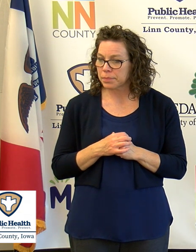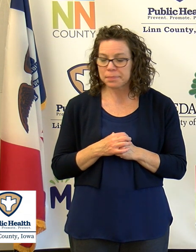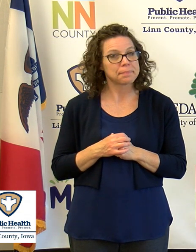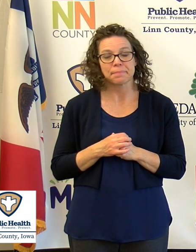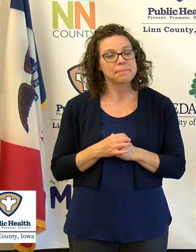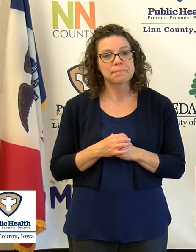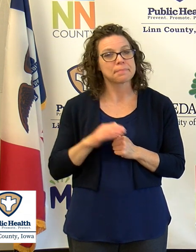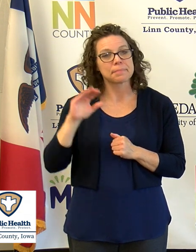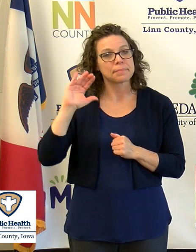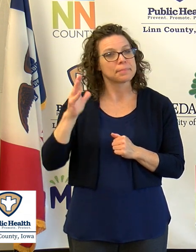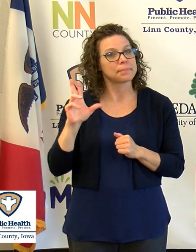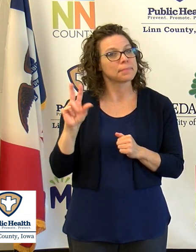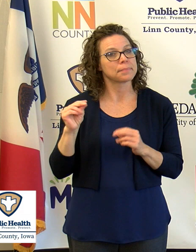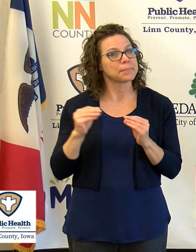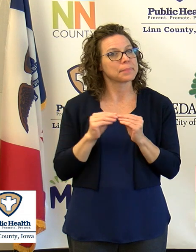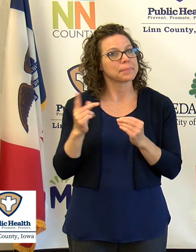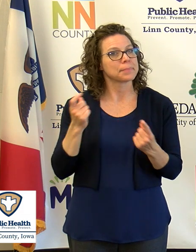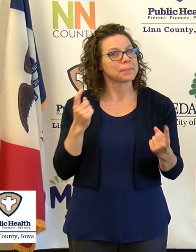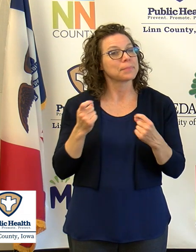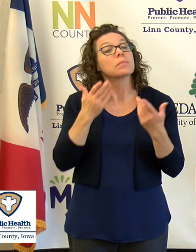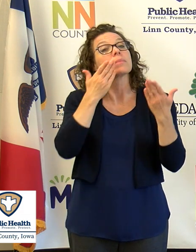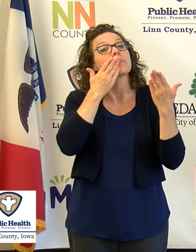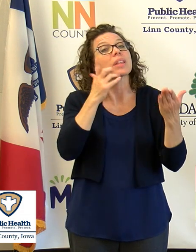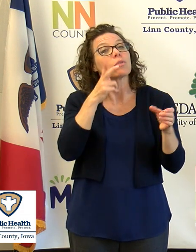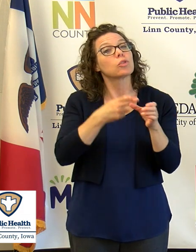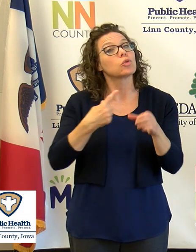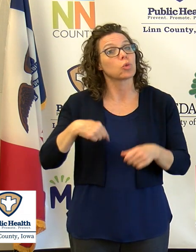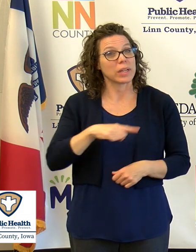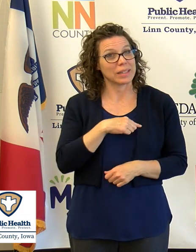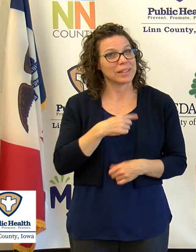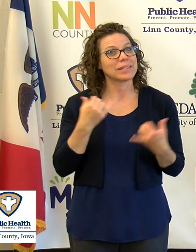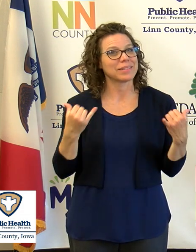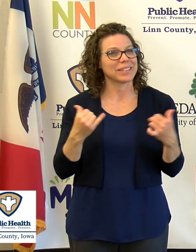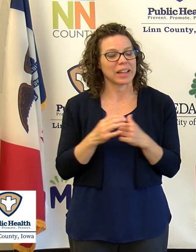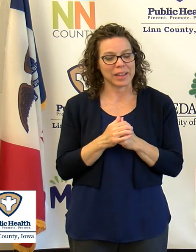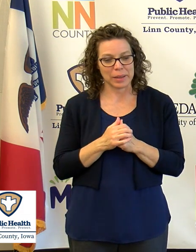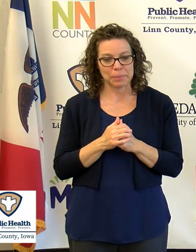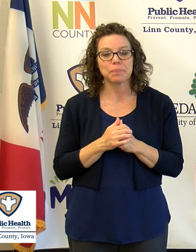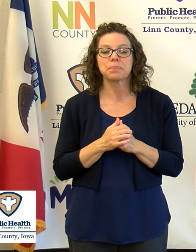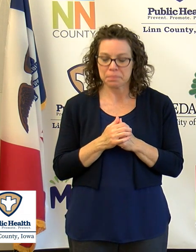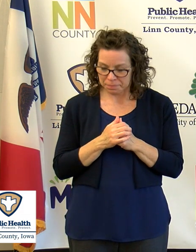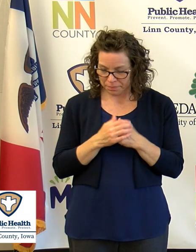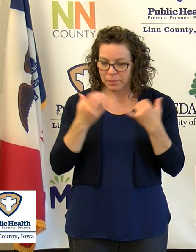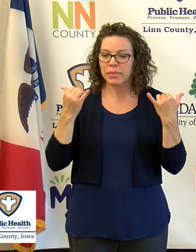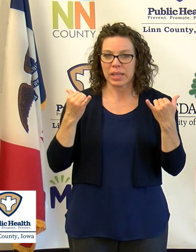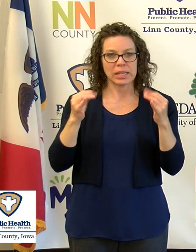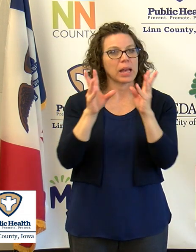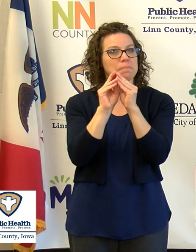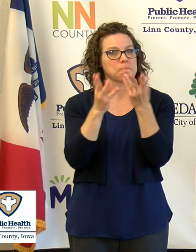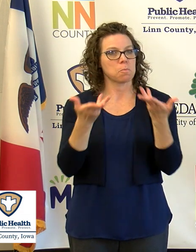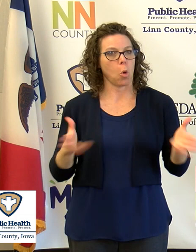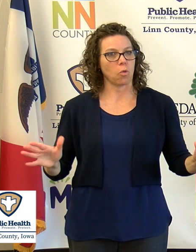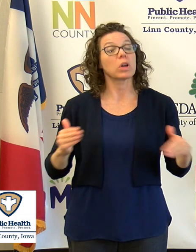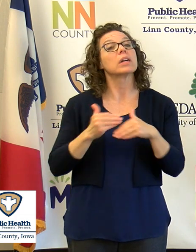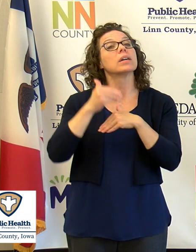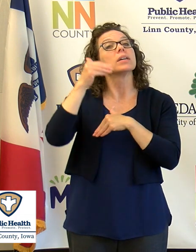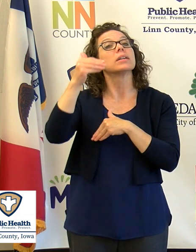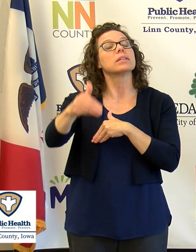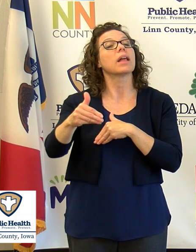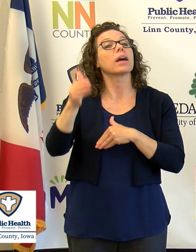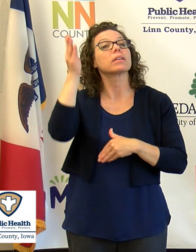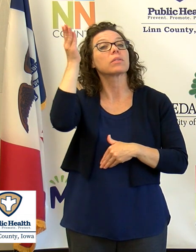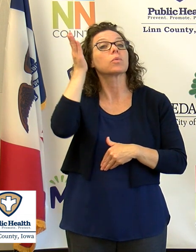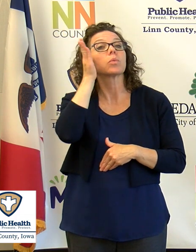It doesn't sound like it. Well, thank you for joining us again today. That does conclude our press conference. Our next scheduled press